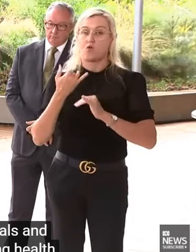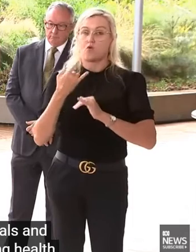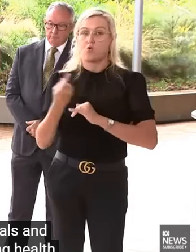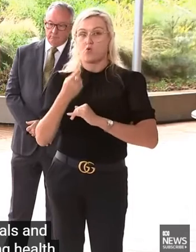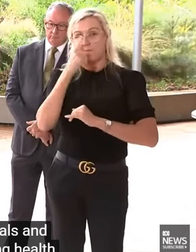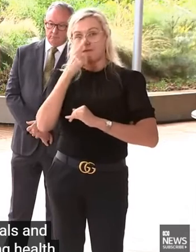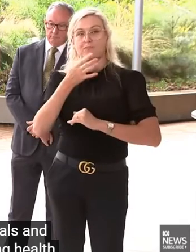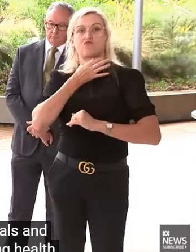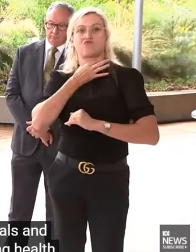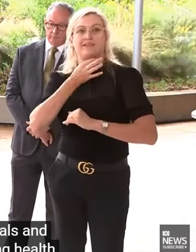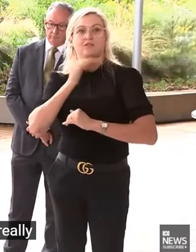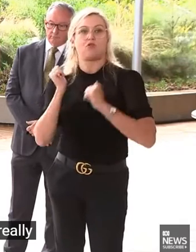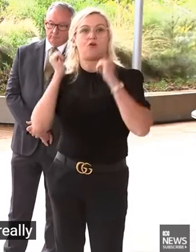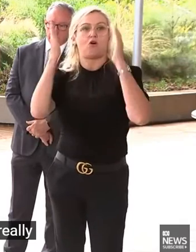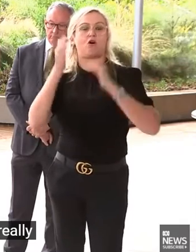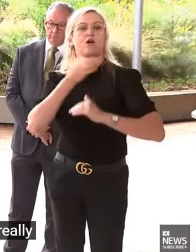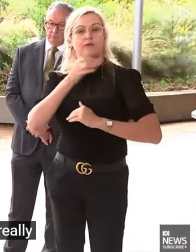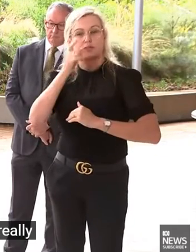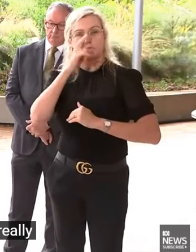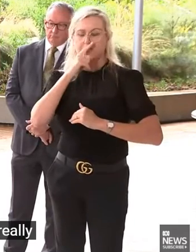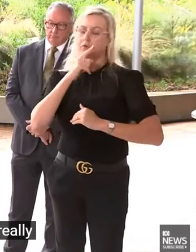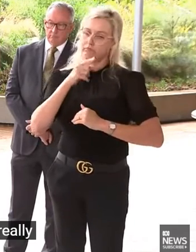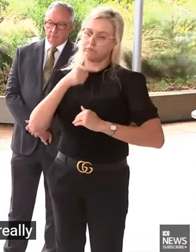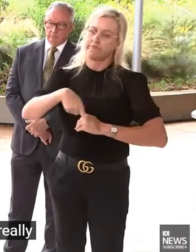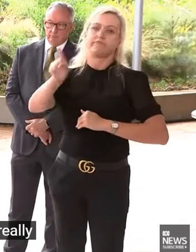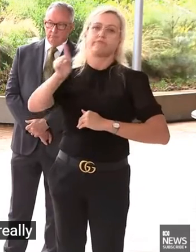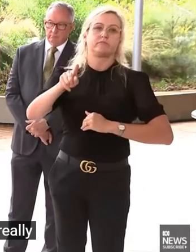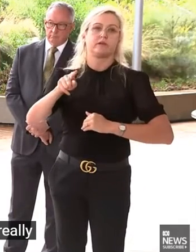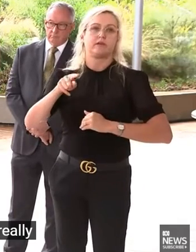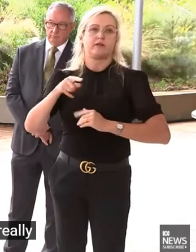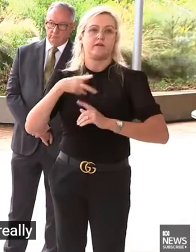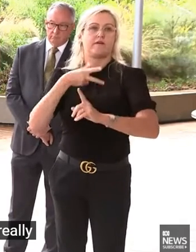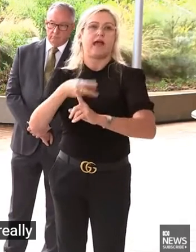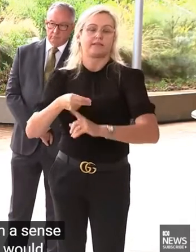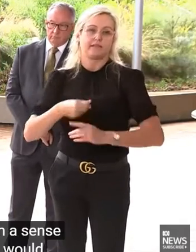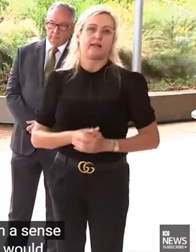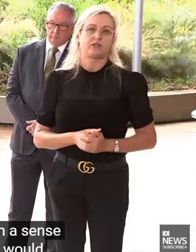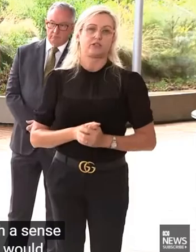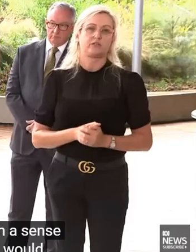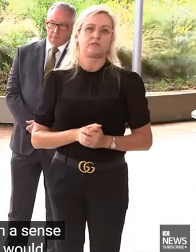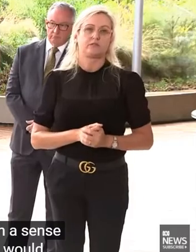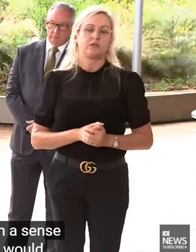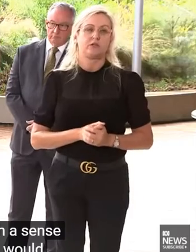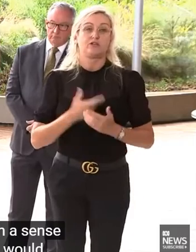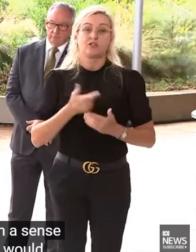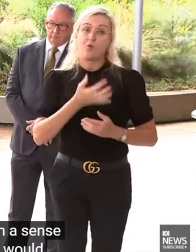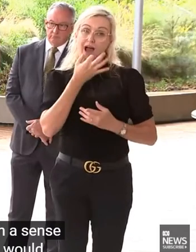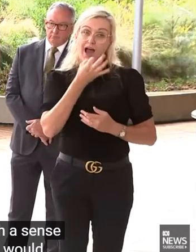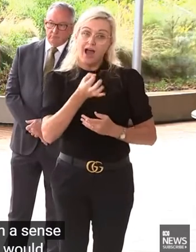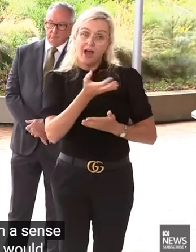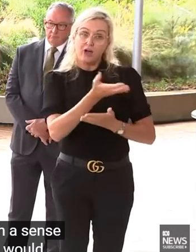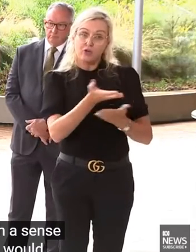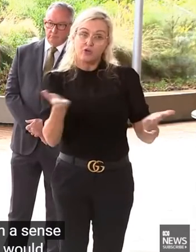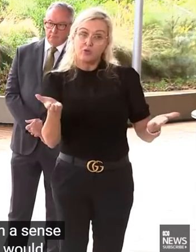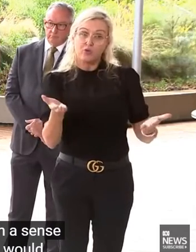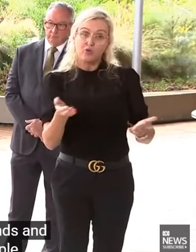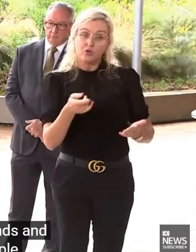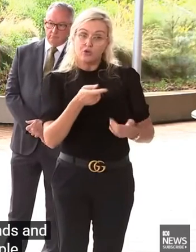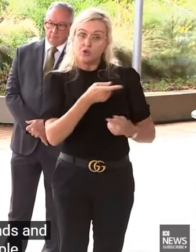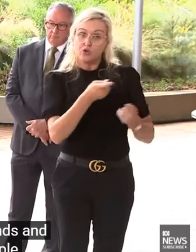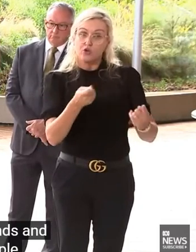critical that you act with such a sense of urgency. And so I would actually call on friends and loved ones, people in